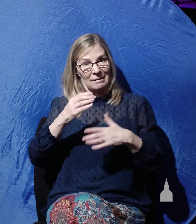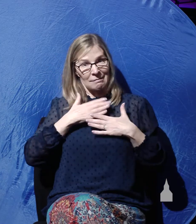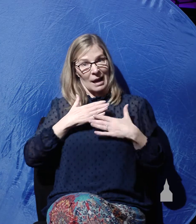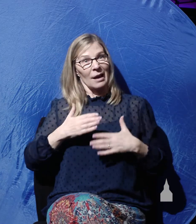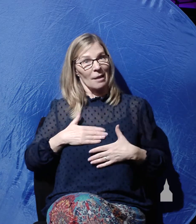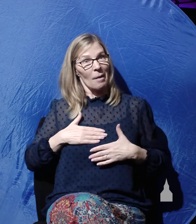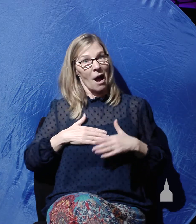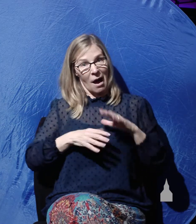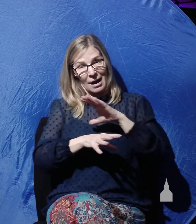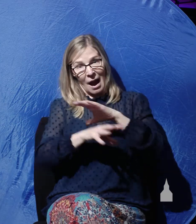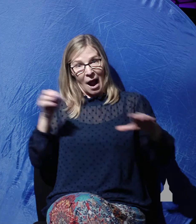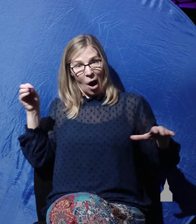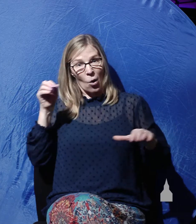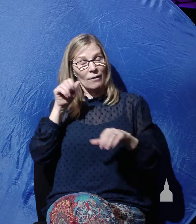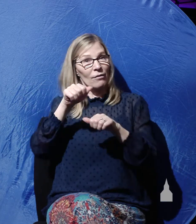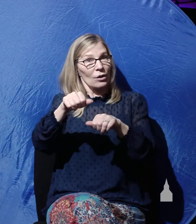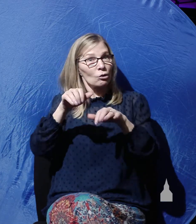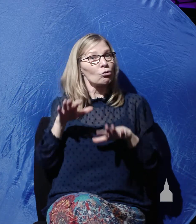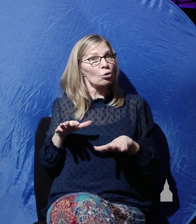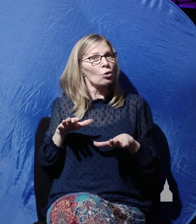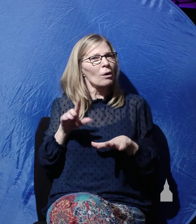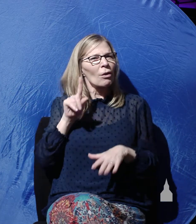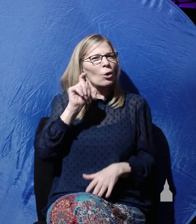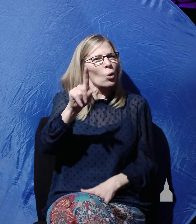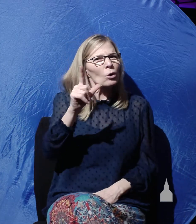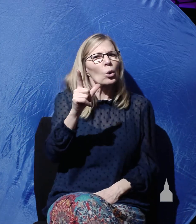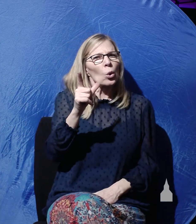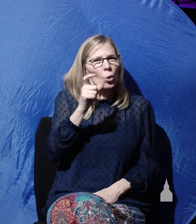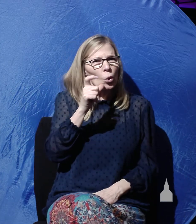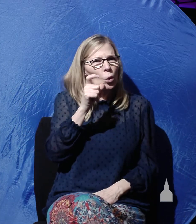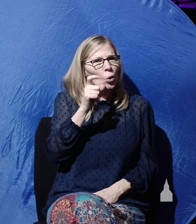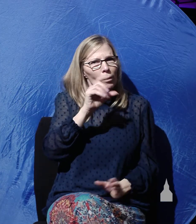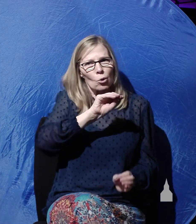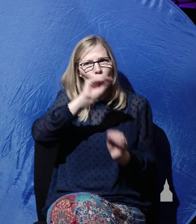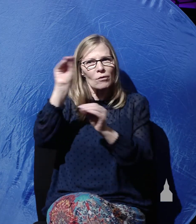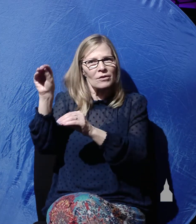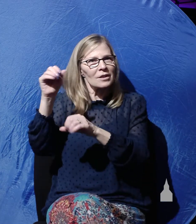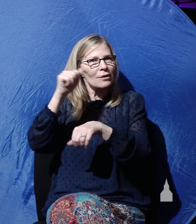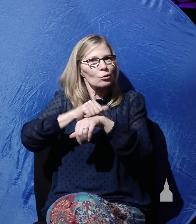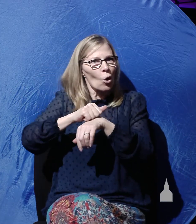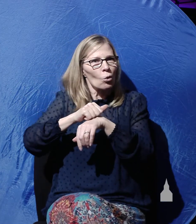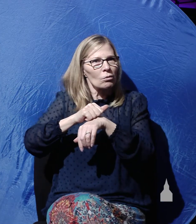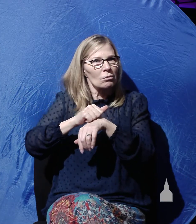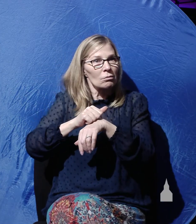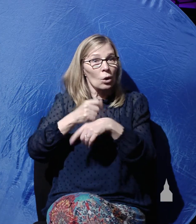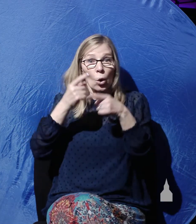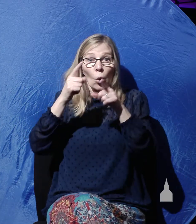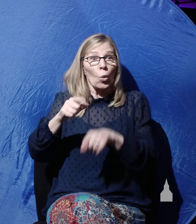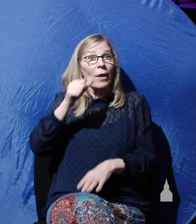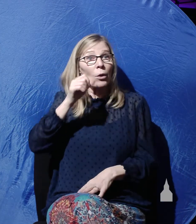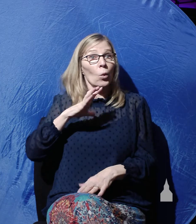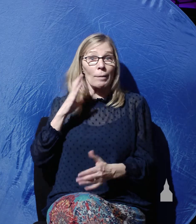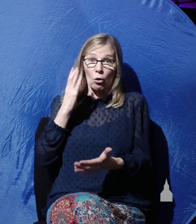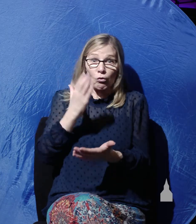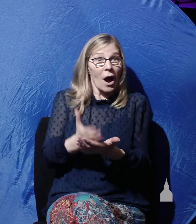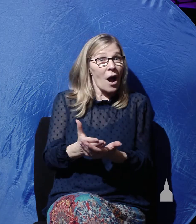then the question again is who then did move the stone? Because when the women arrived at the tomb, the stone had been rolled